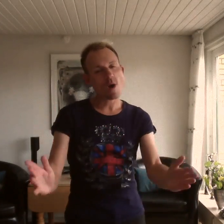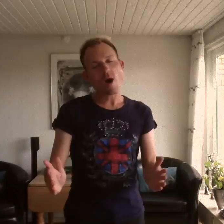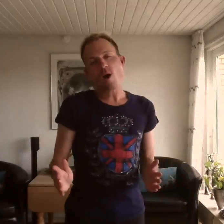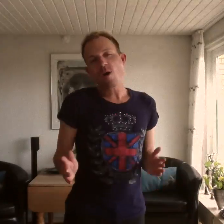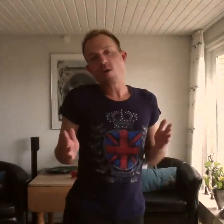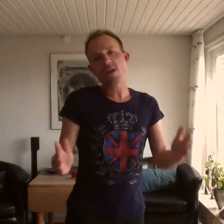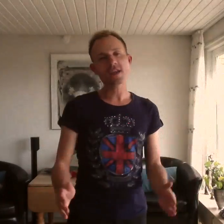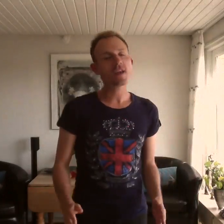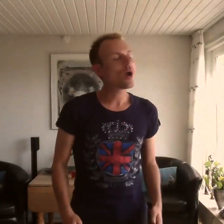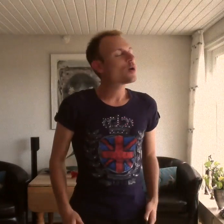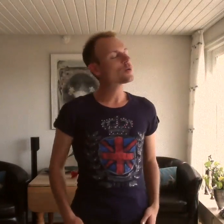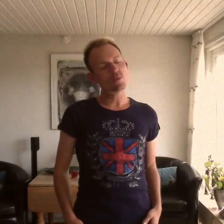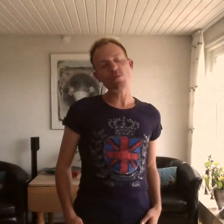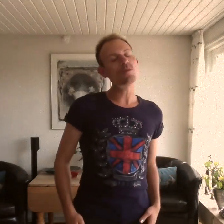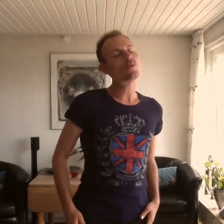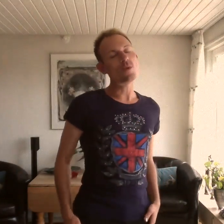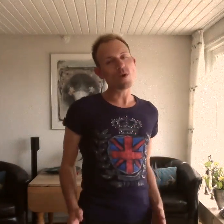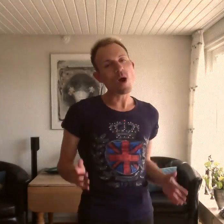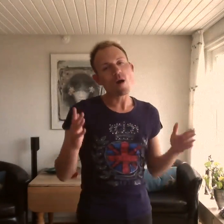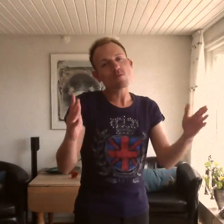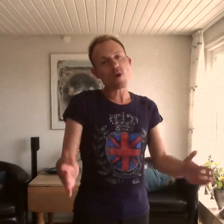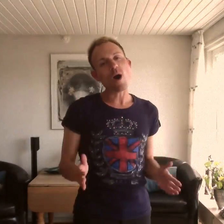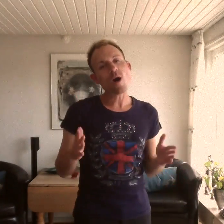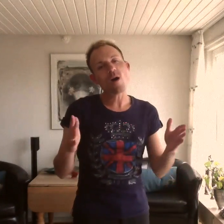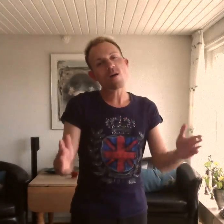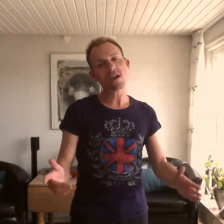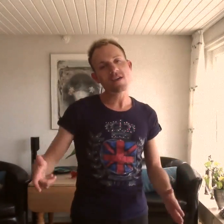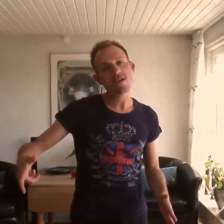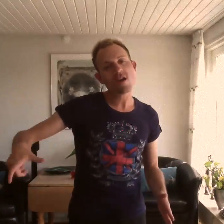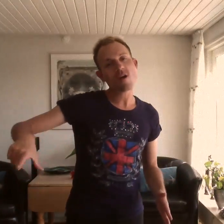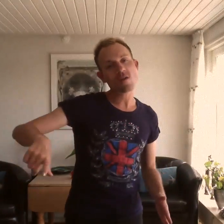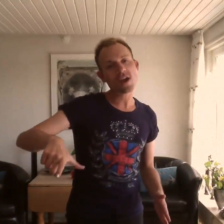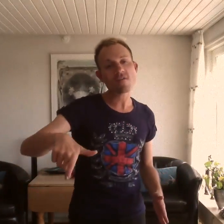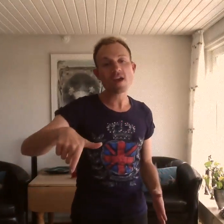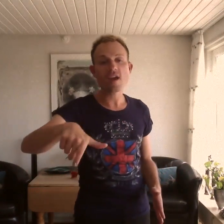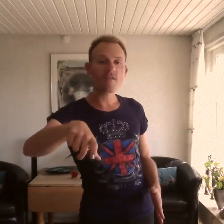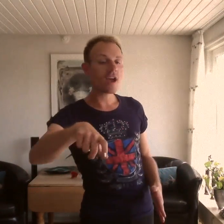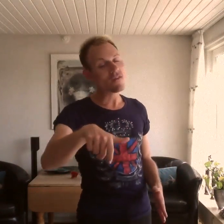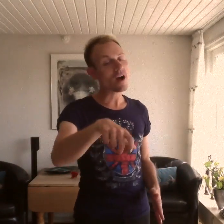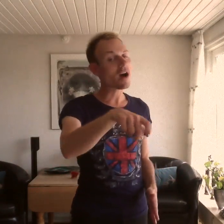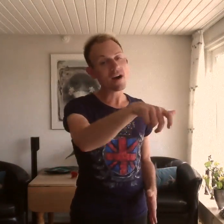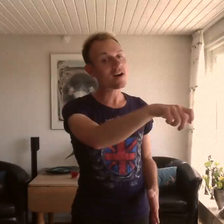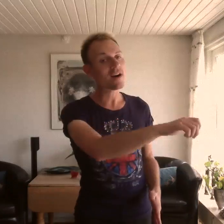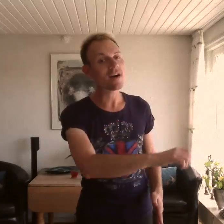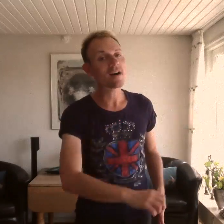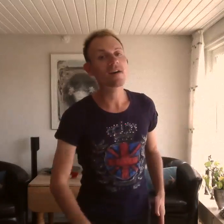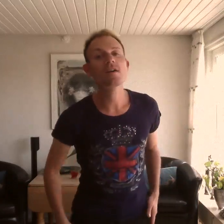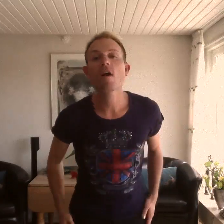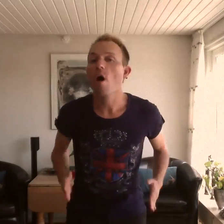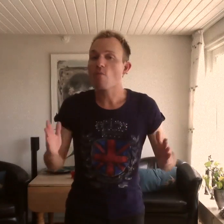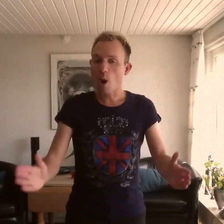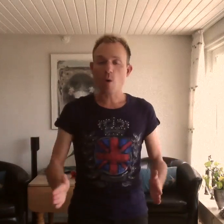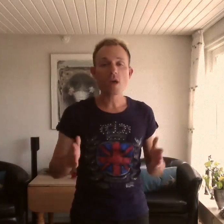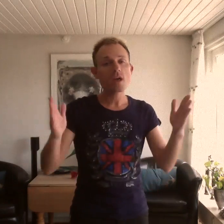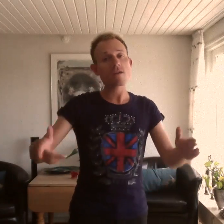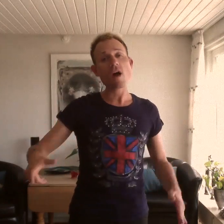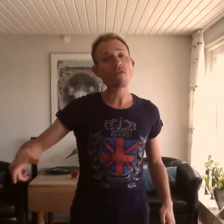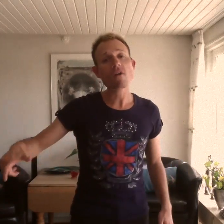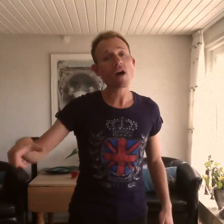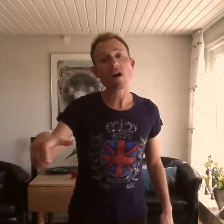rollin', rollin', yeah Rollin', rollin' on the river You don't worry, say we're